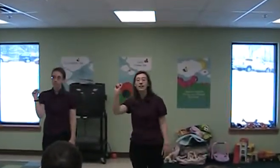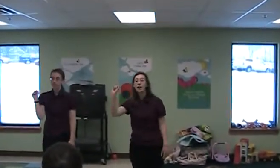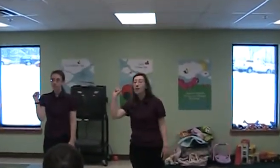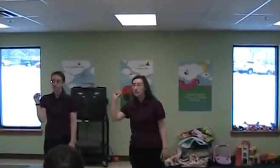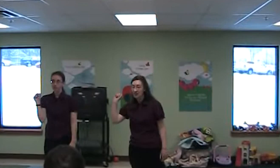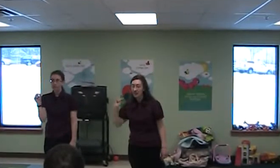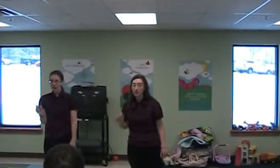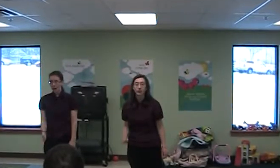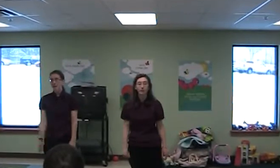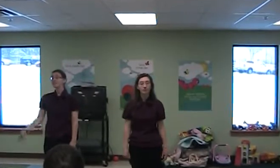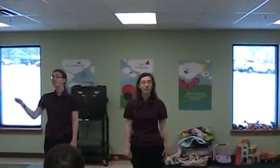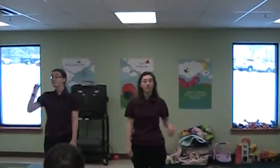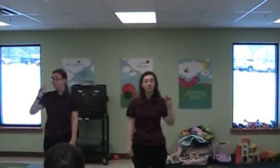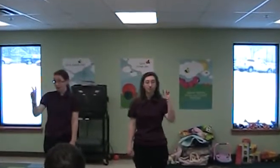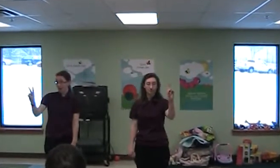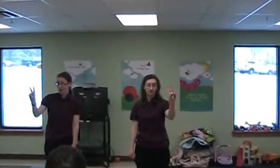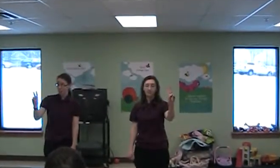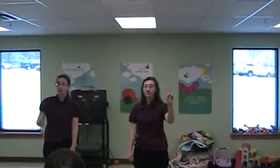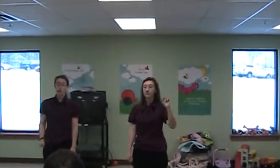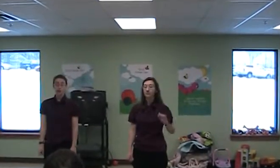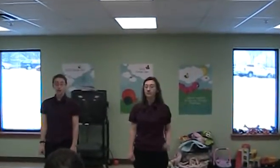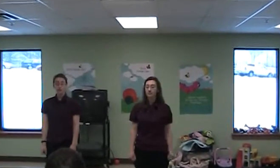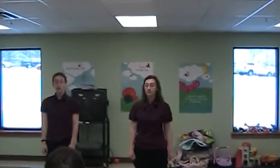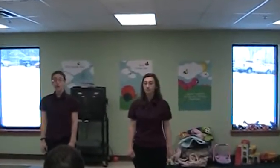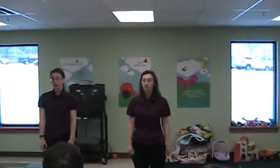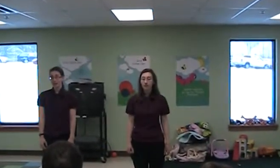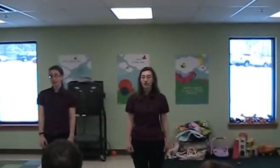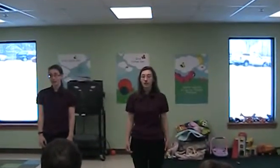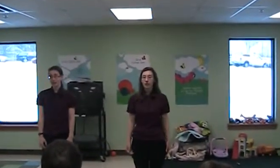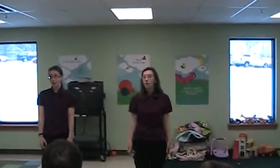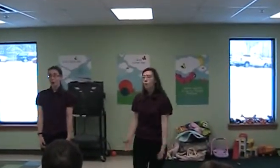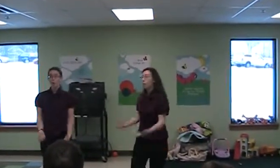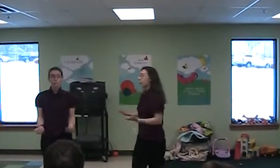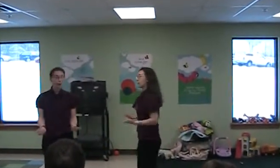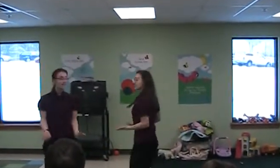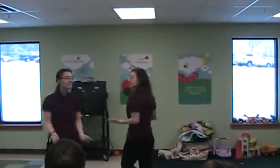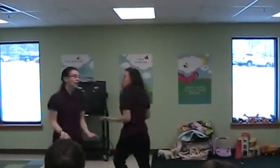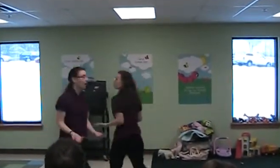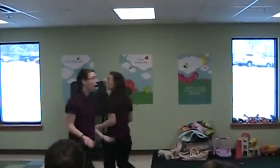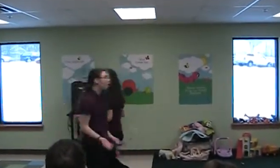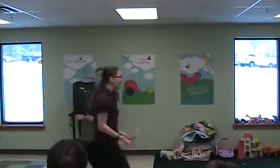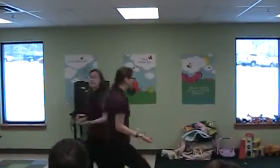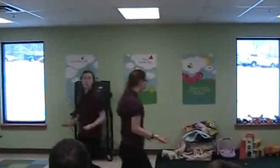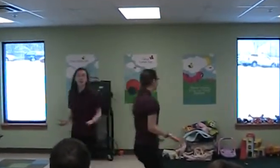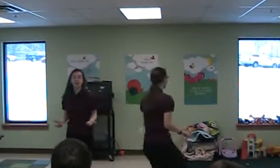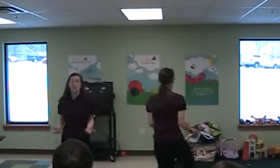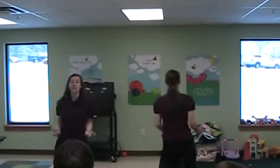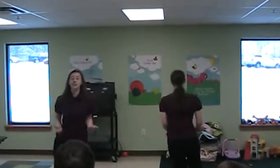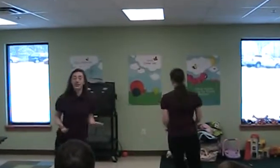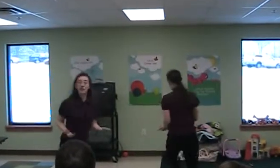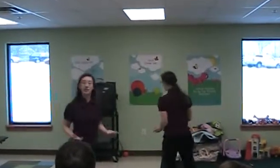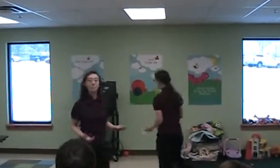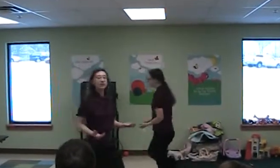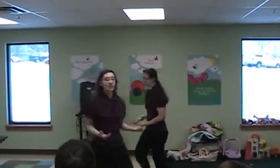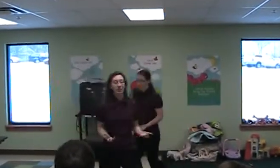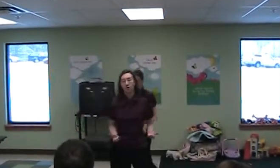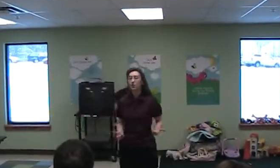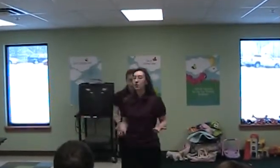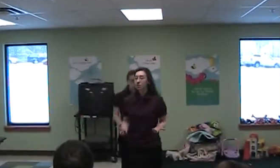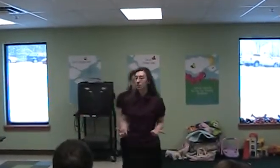of St. This is the second of St. Luke's virgins we have seen. Once a year, all these holy relics are carried in procession through the streets